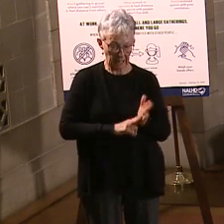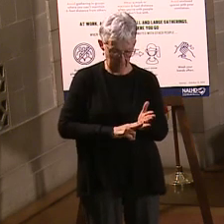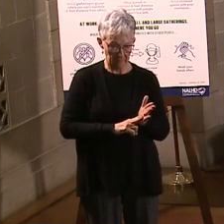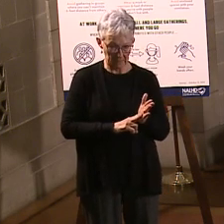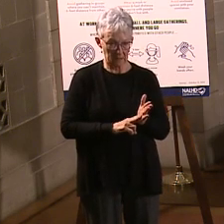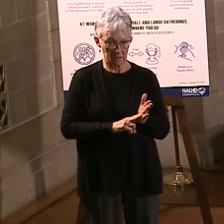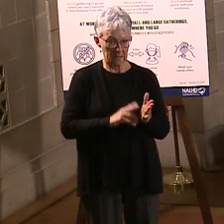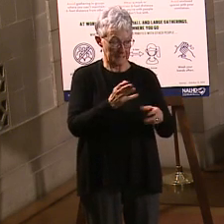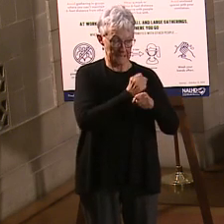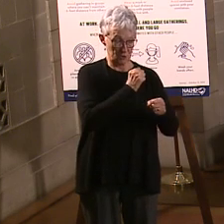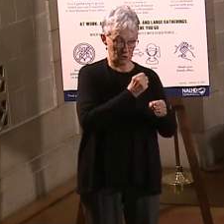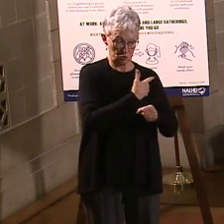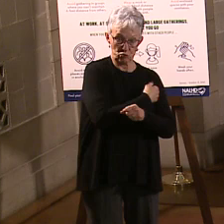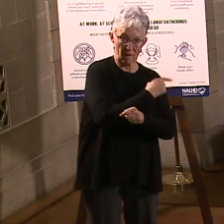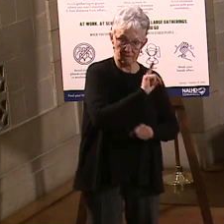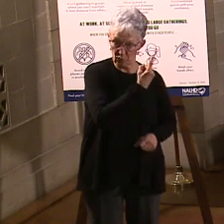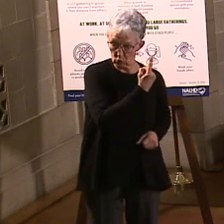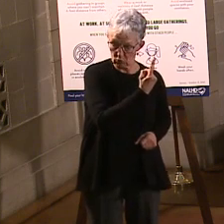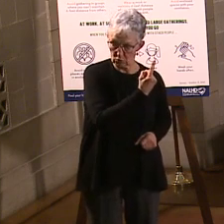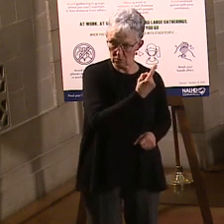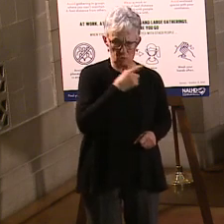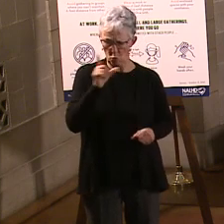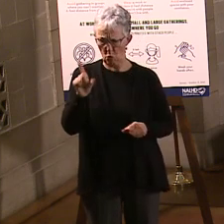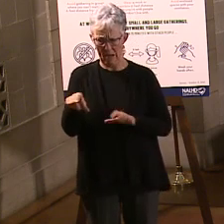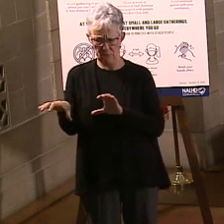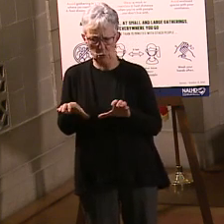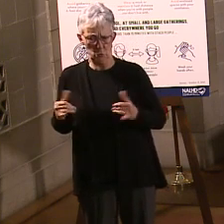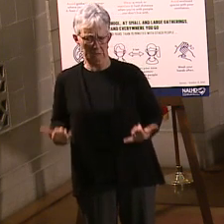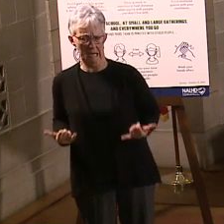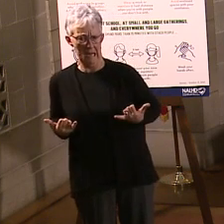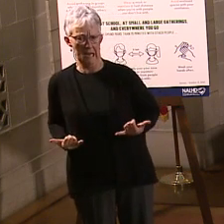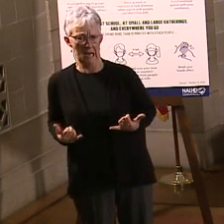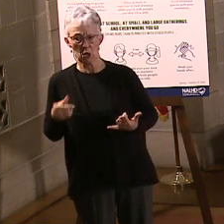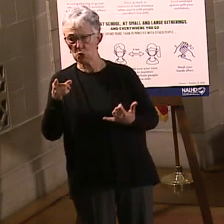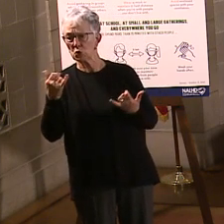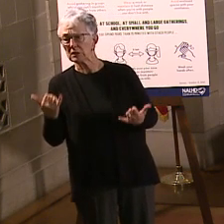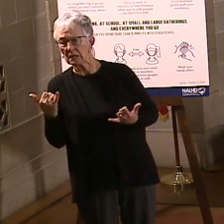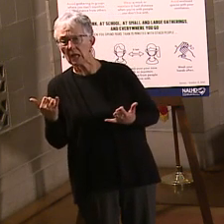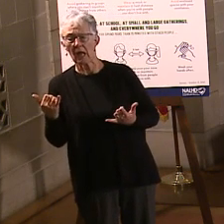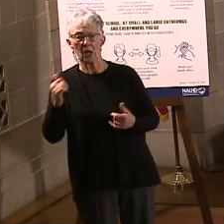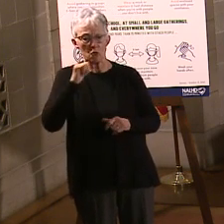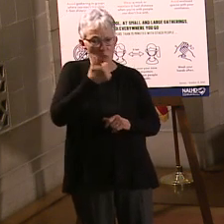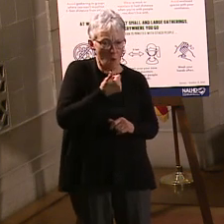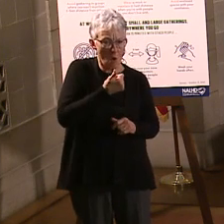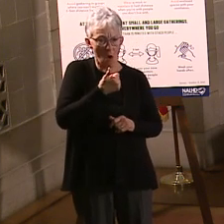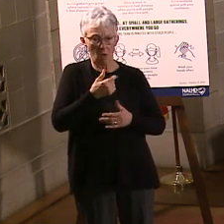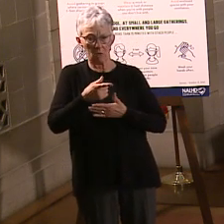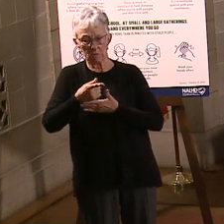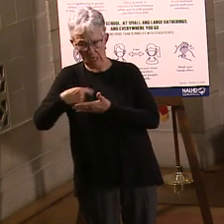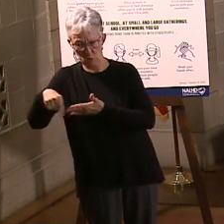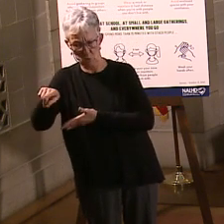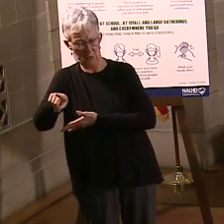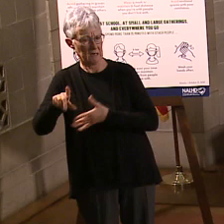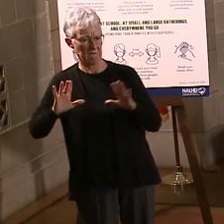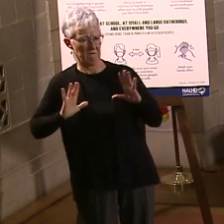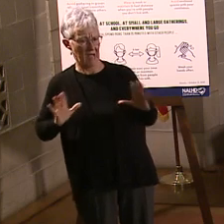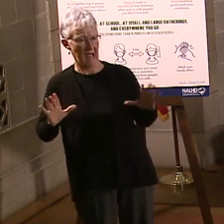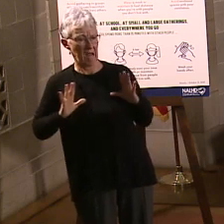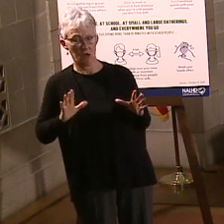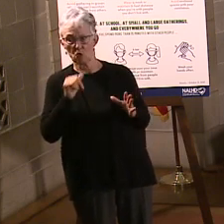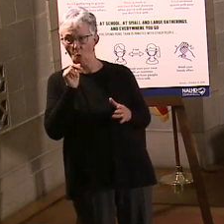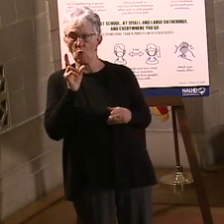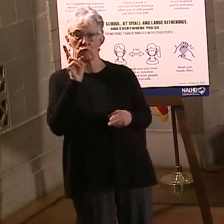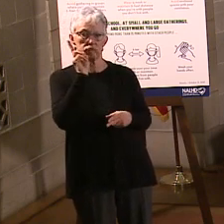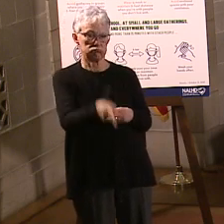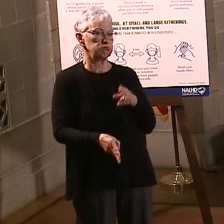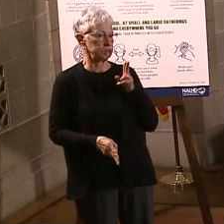Don't put it off. But you don't have to do it right this minute. If you get in today, tomorrow, over the weekend, early next week, you're fine. So don't rush and feel